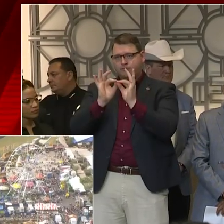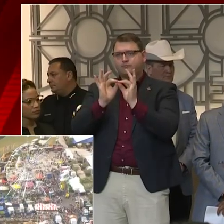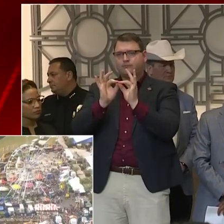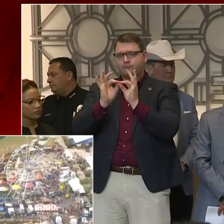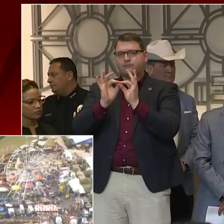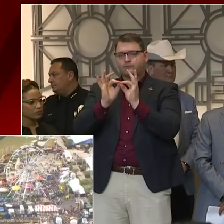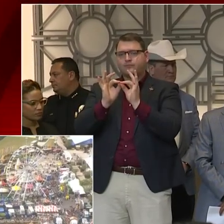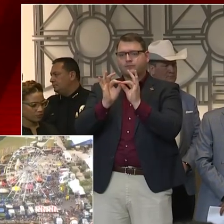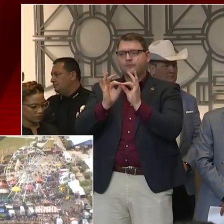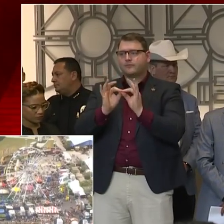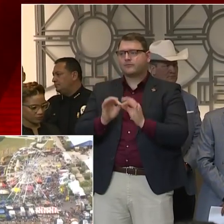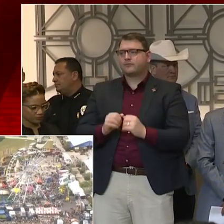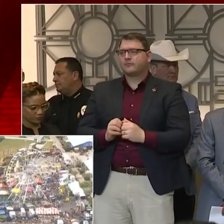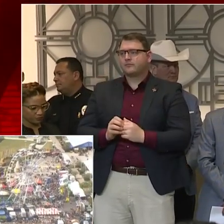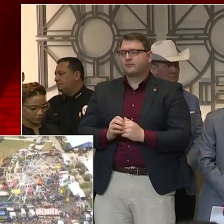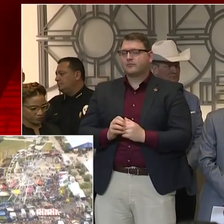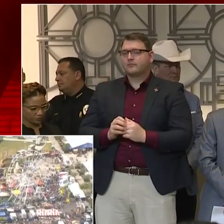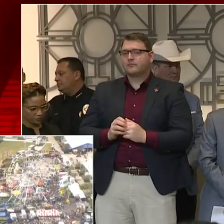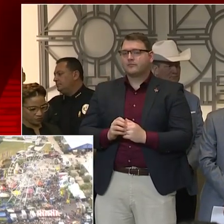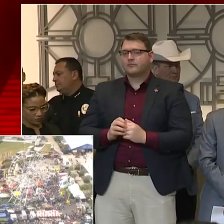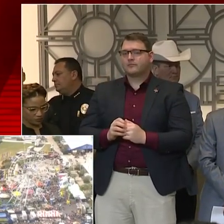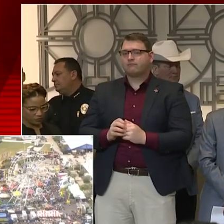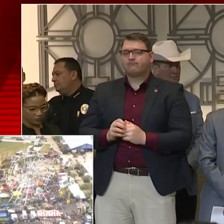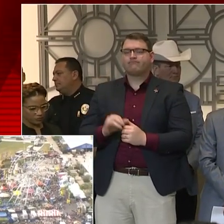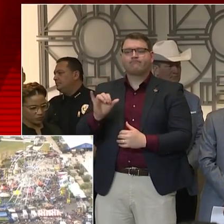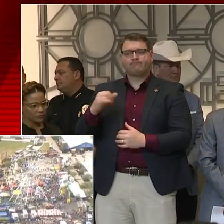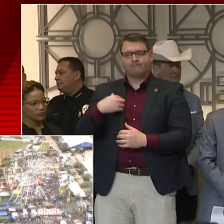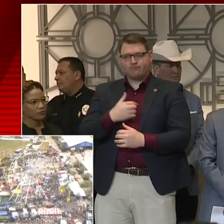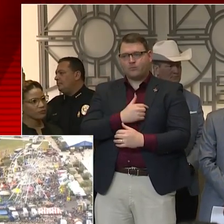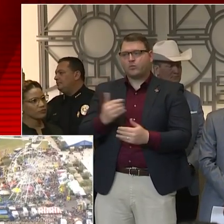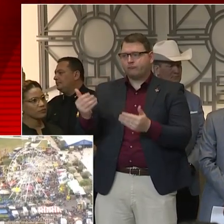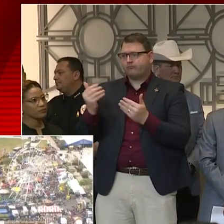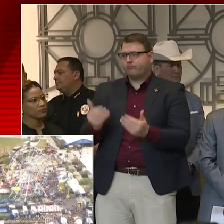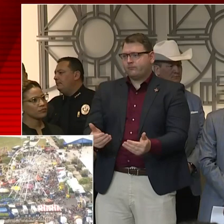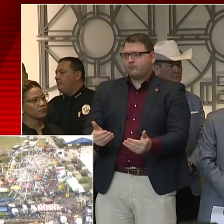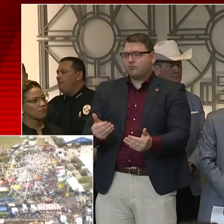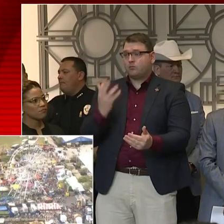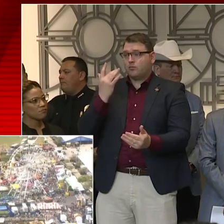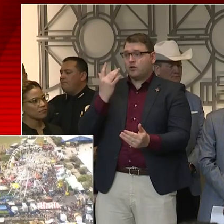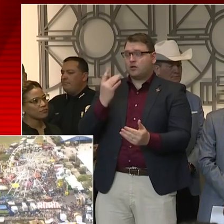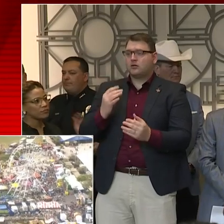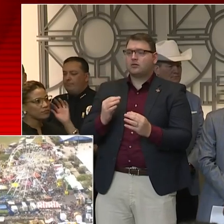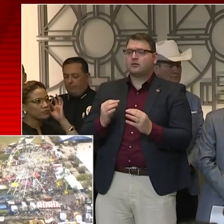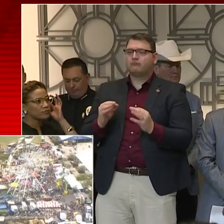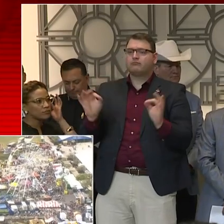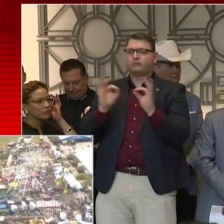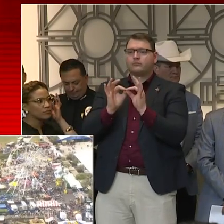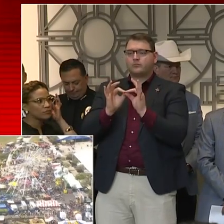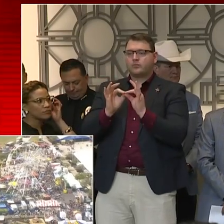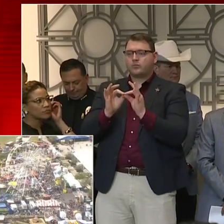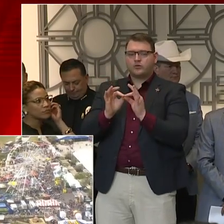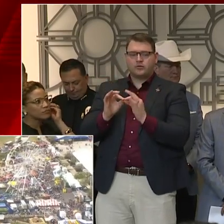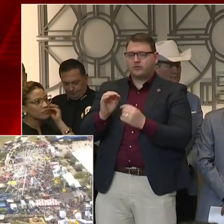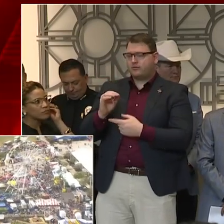want to say that they're absolutely important is that that change with the Montgomery County